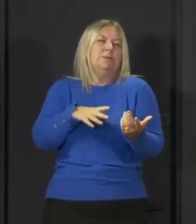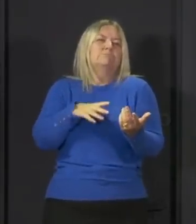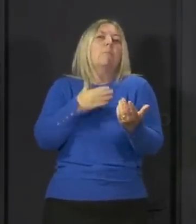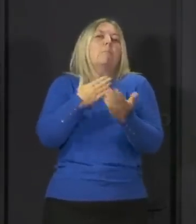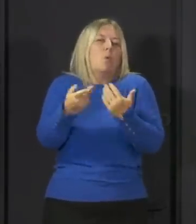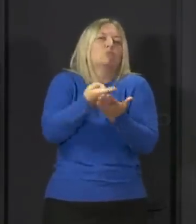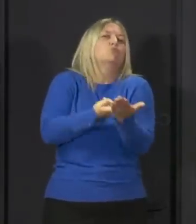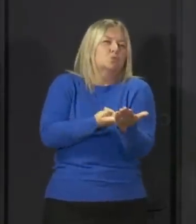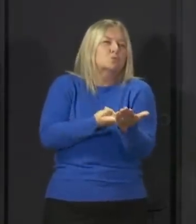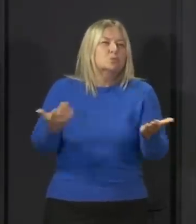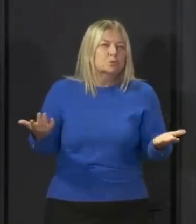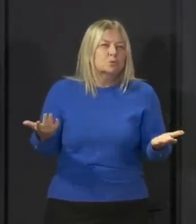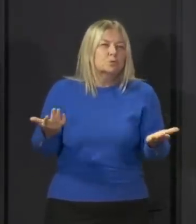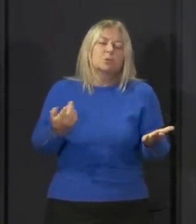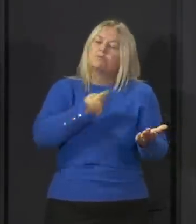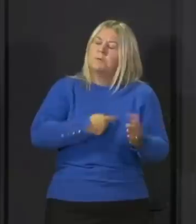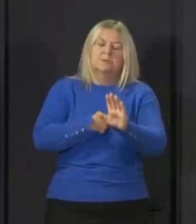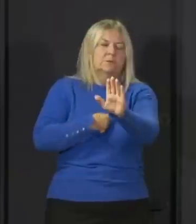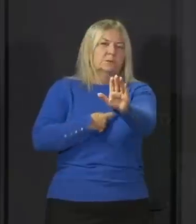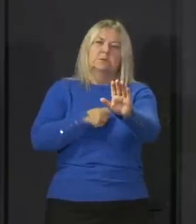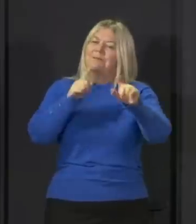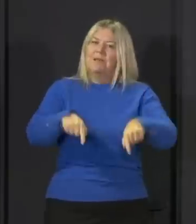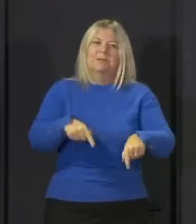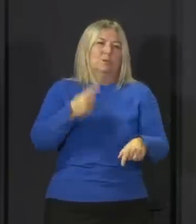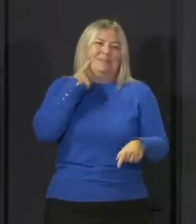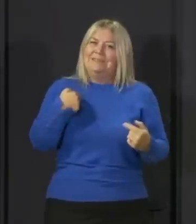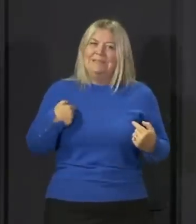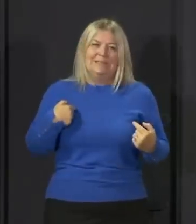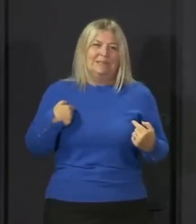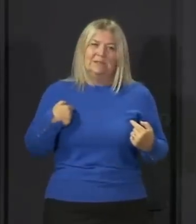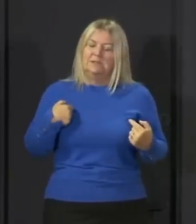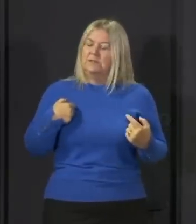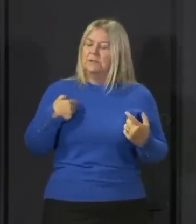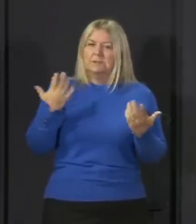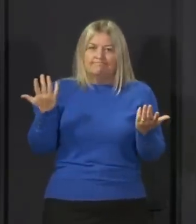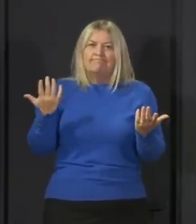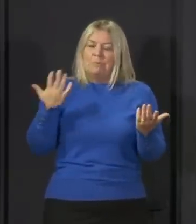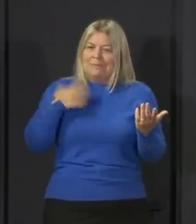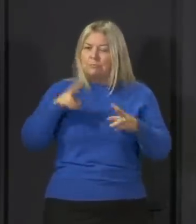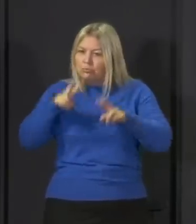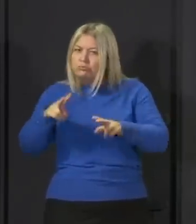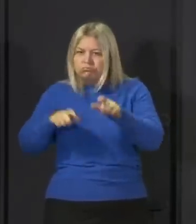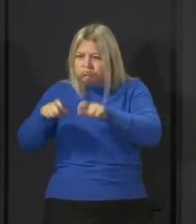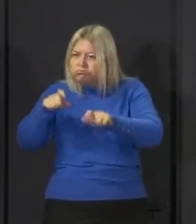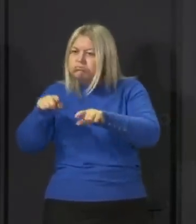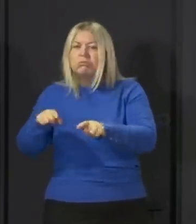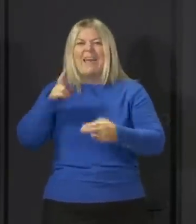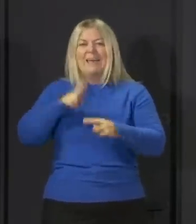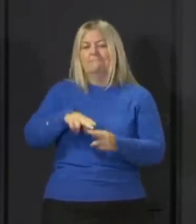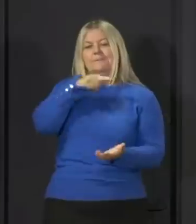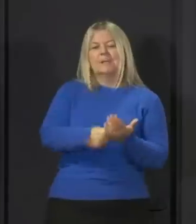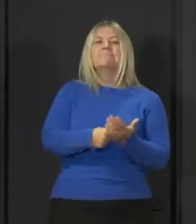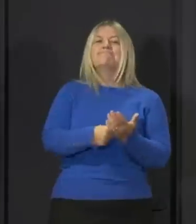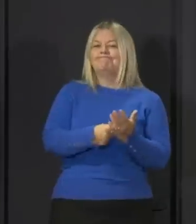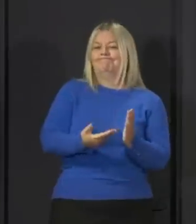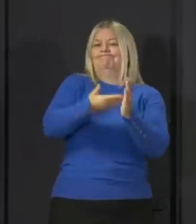that we do not impose restrictions lightly. If we decide that extra restrictions are necessary, it will be